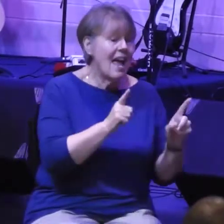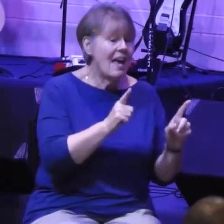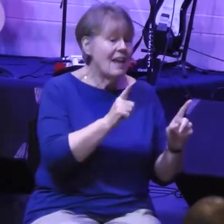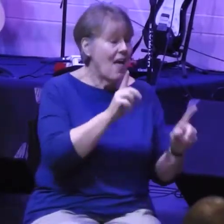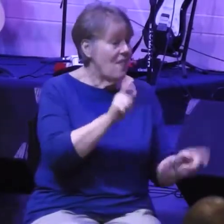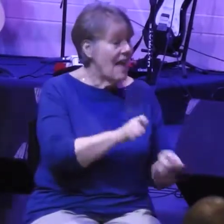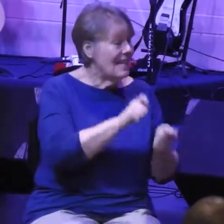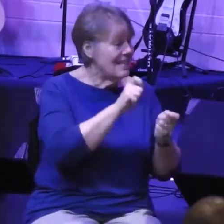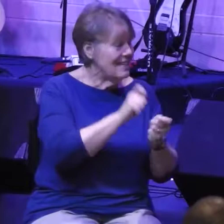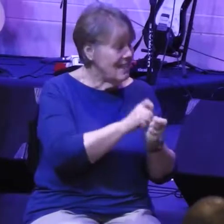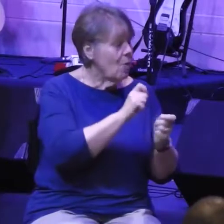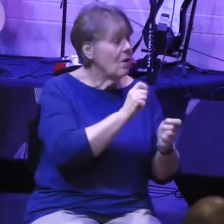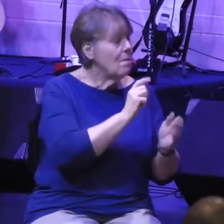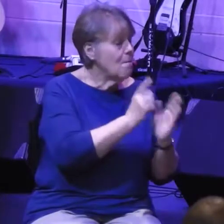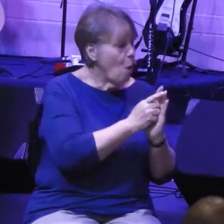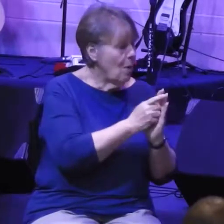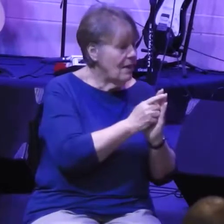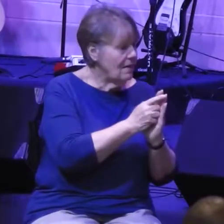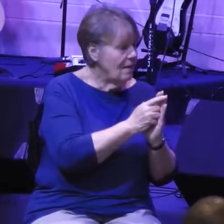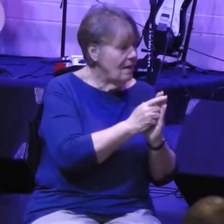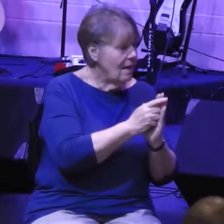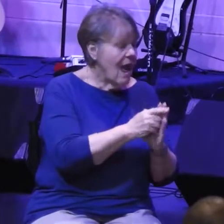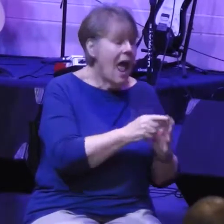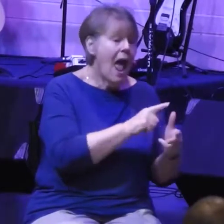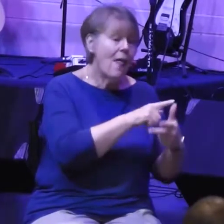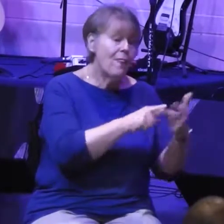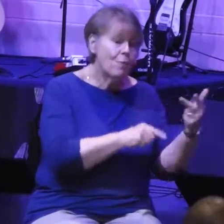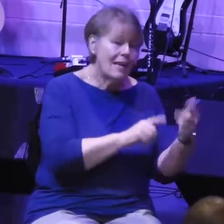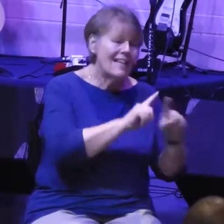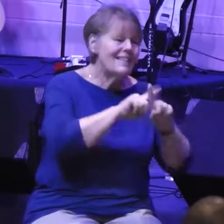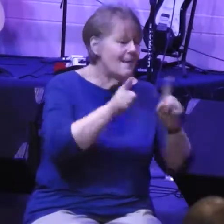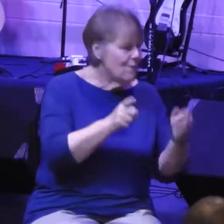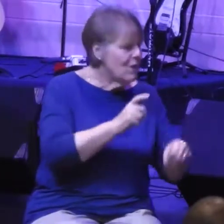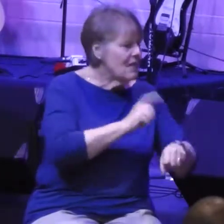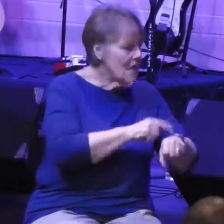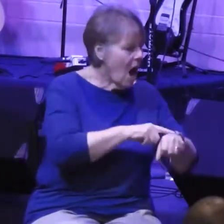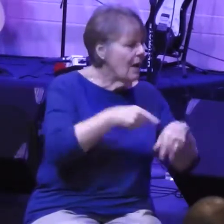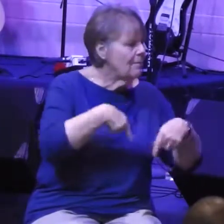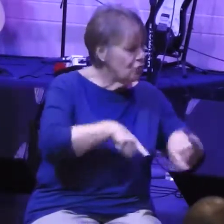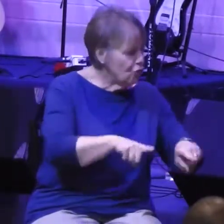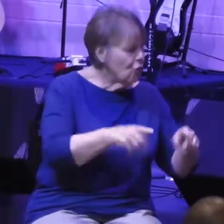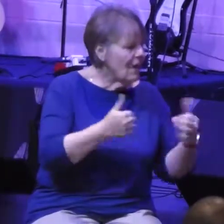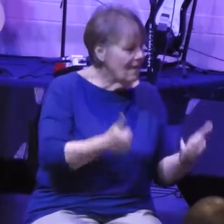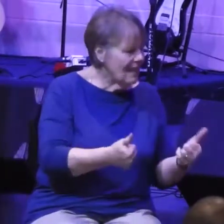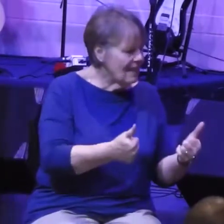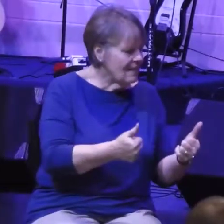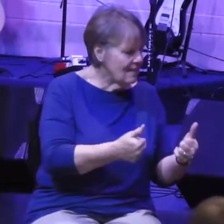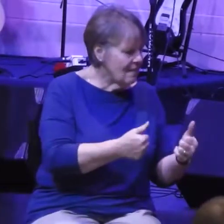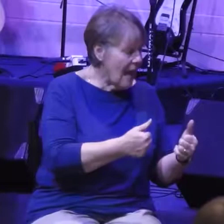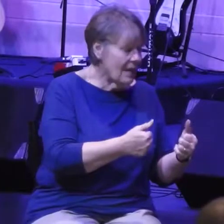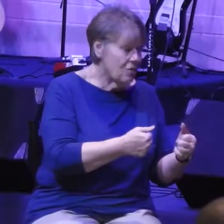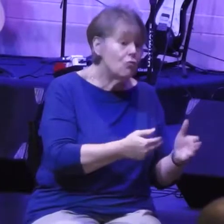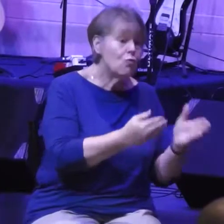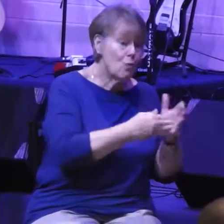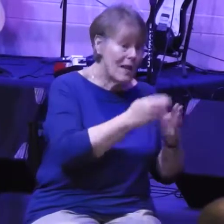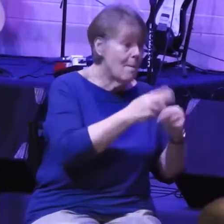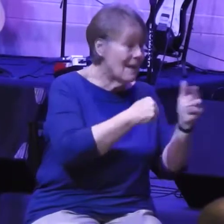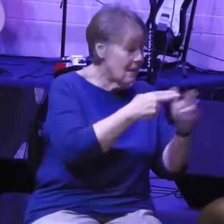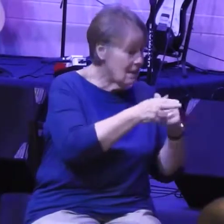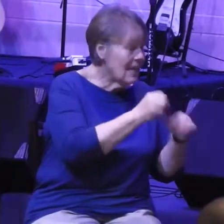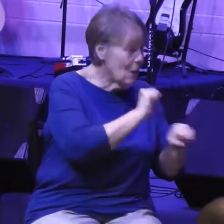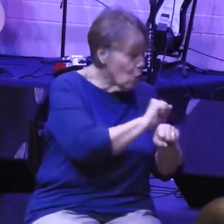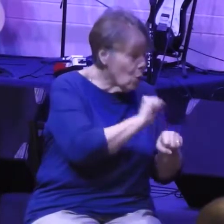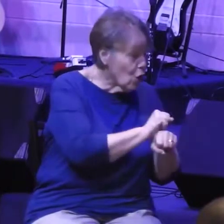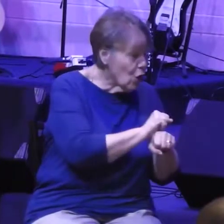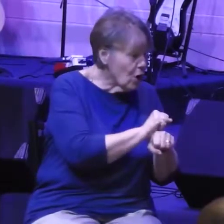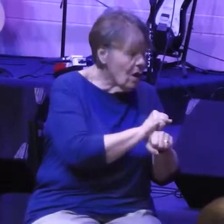and actually three different times during this rebuilding effort, we find in the story that